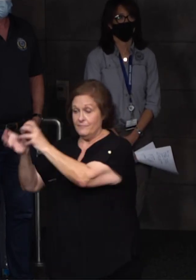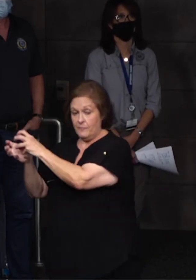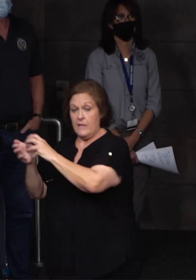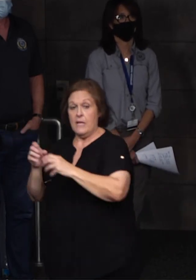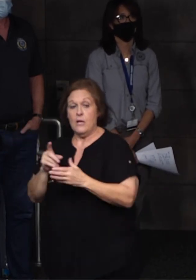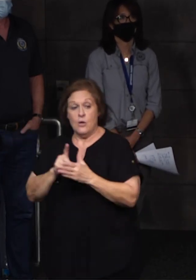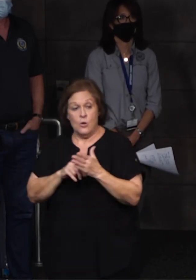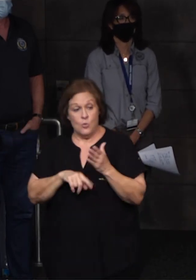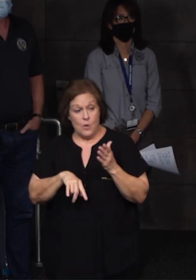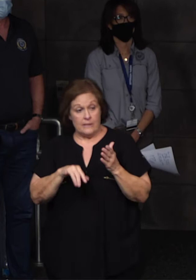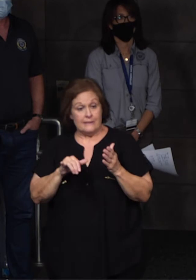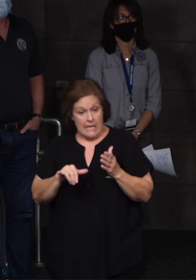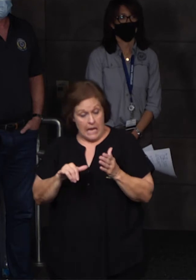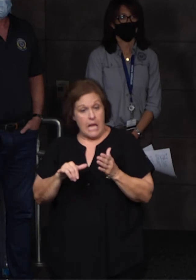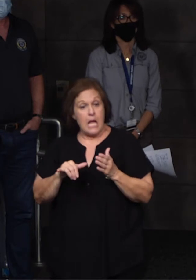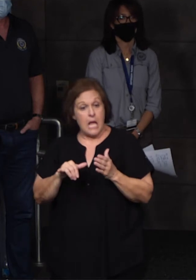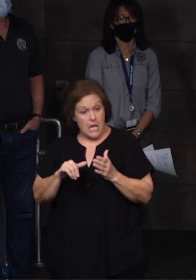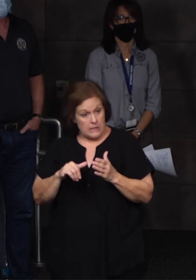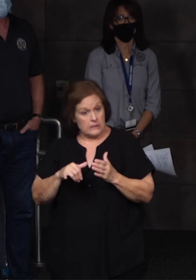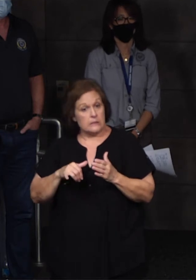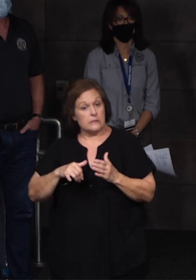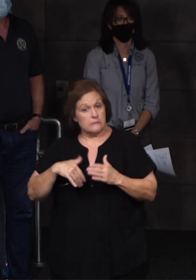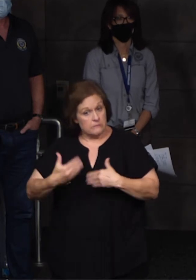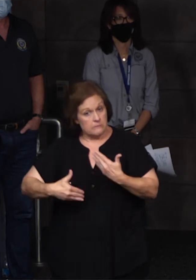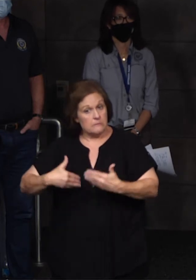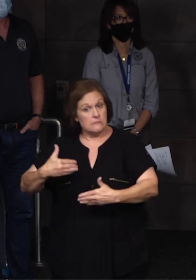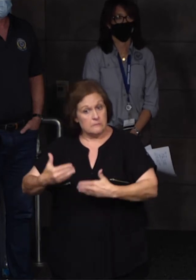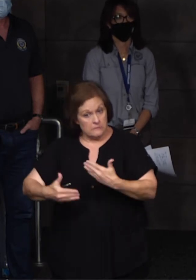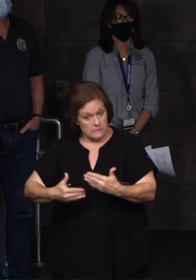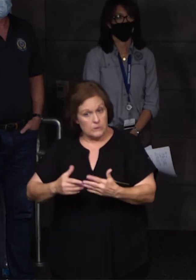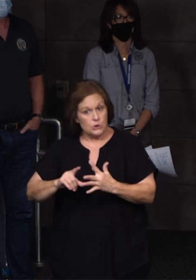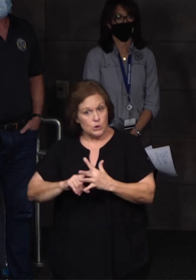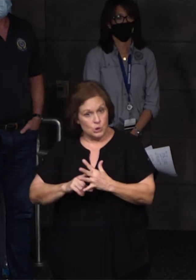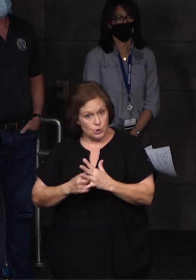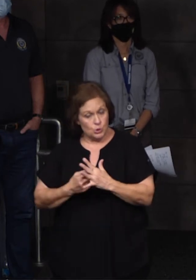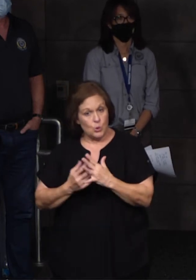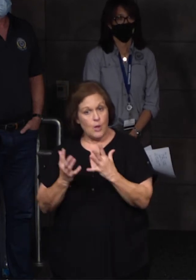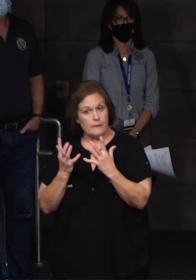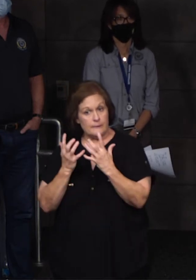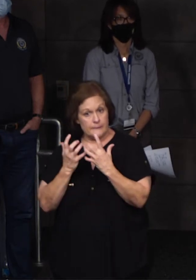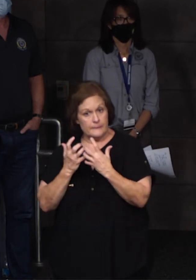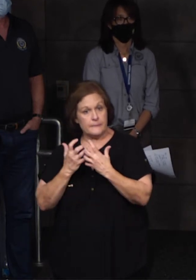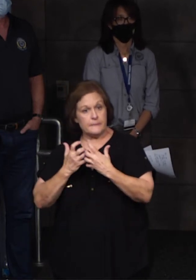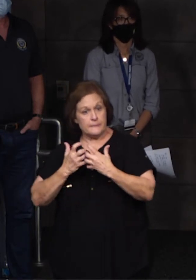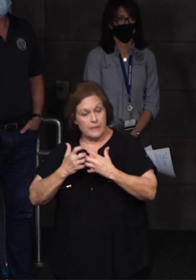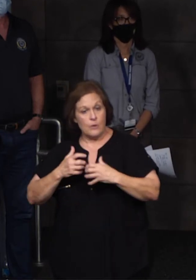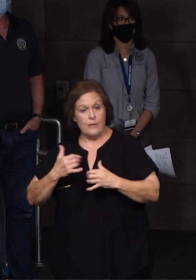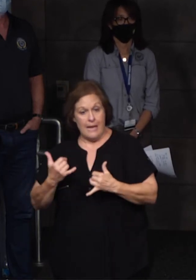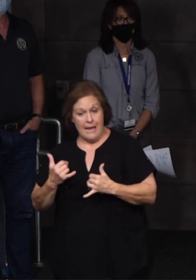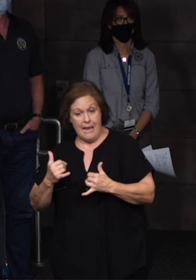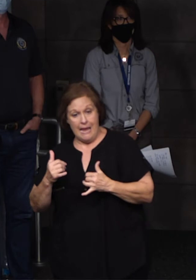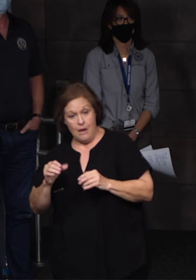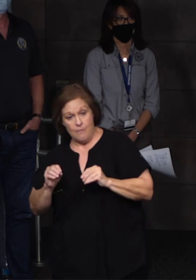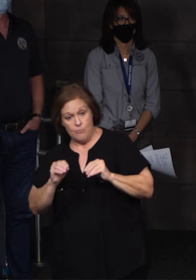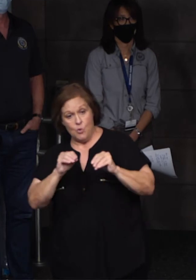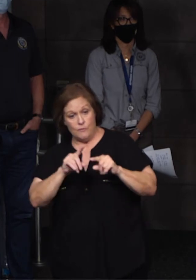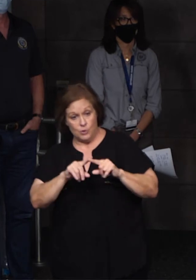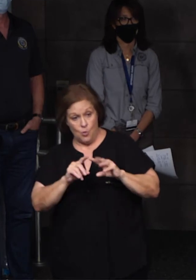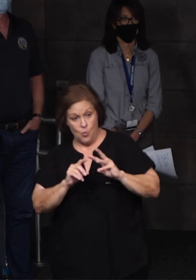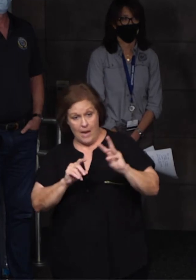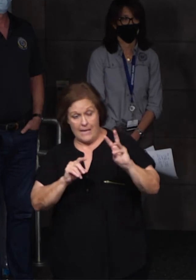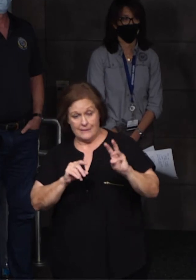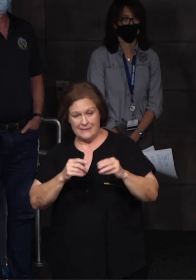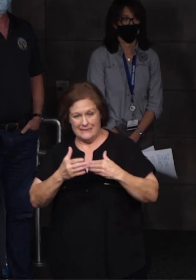taking progress. It's taking off. It's moving. The dominoes are starting to fall. So we're moving to the west, like I said, towards the